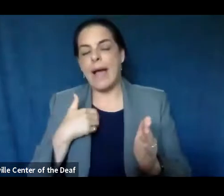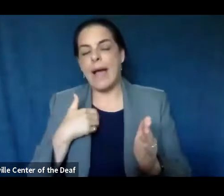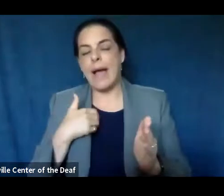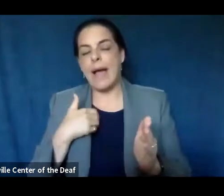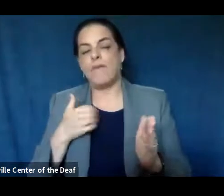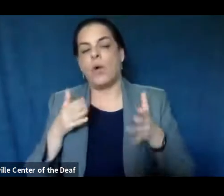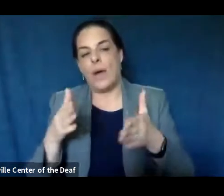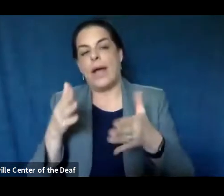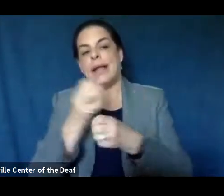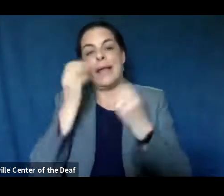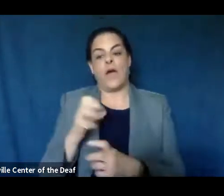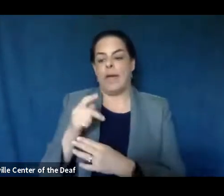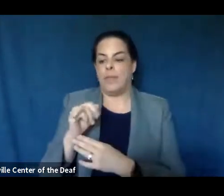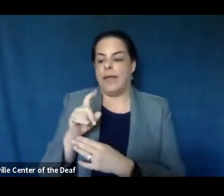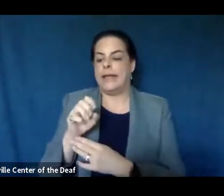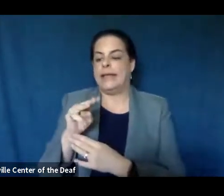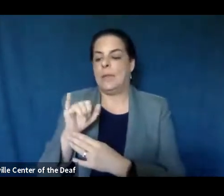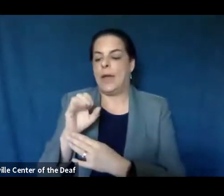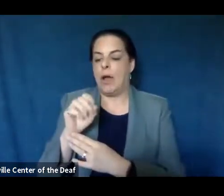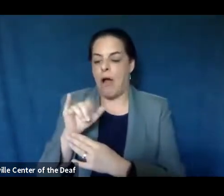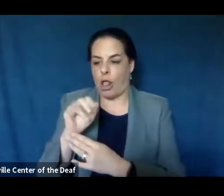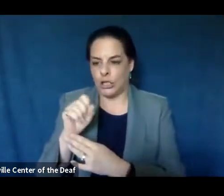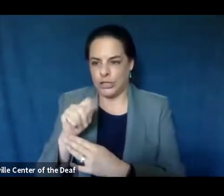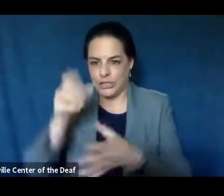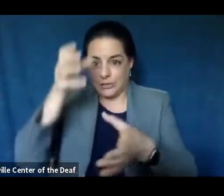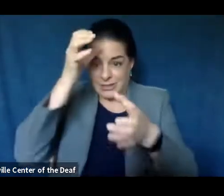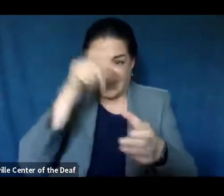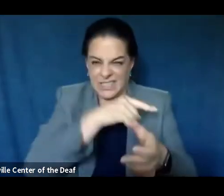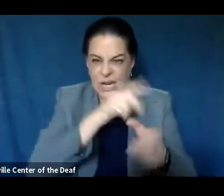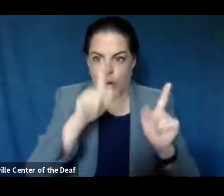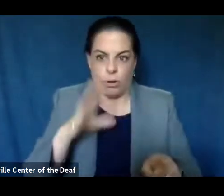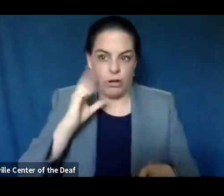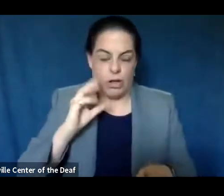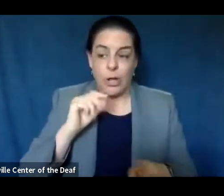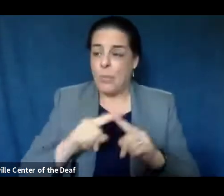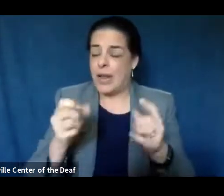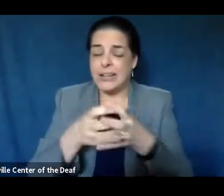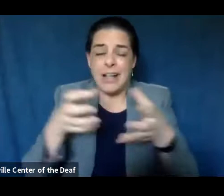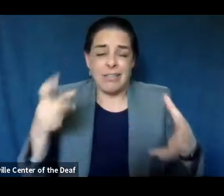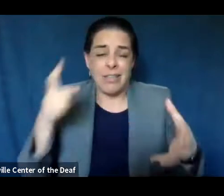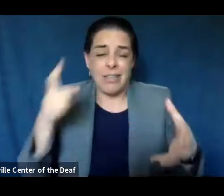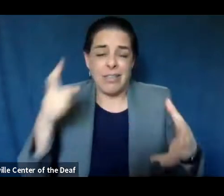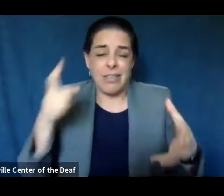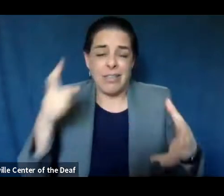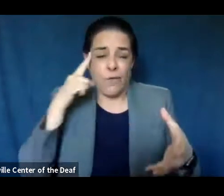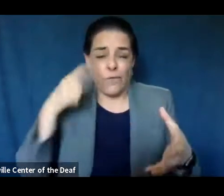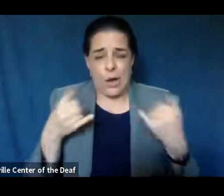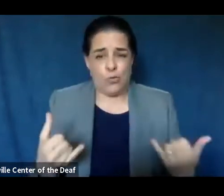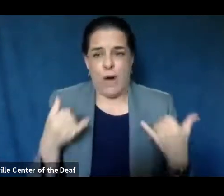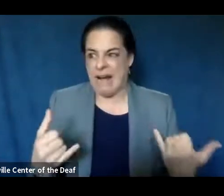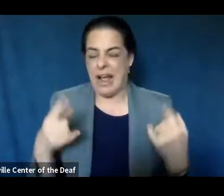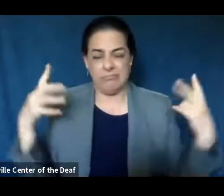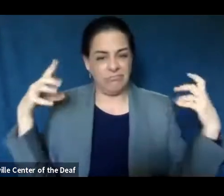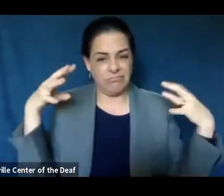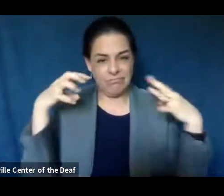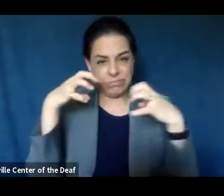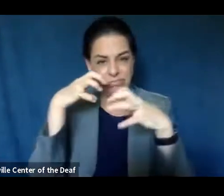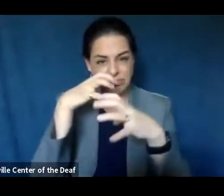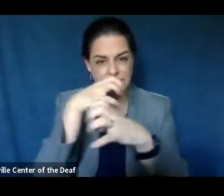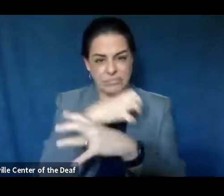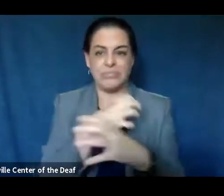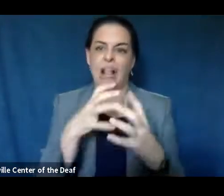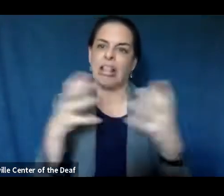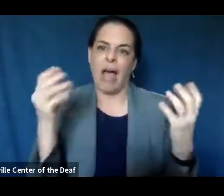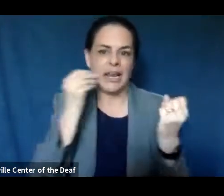epidemiologist on exactly what that is moving forward. But it is a lot for me to explain in this, um, in this setting right now, there's a lot of